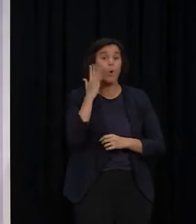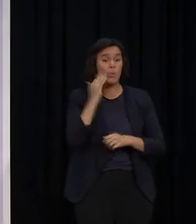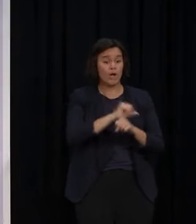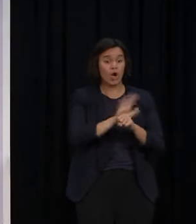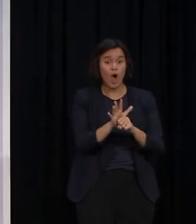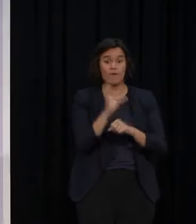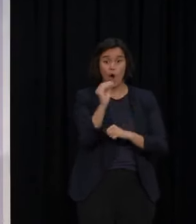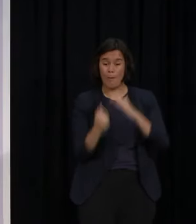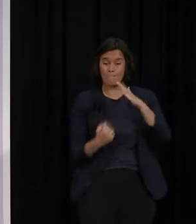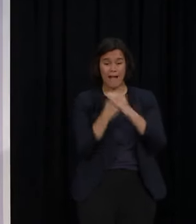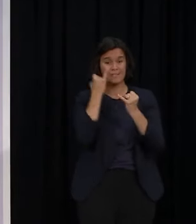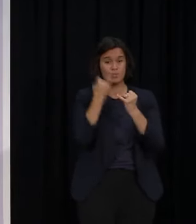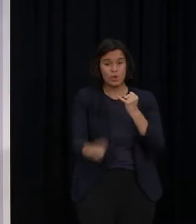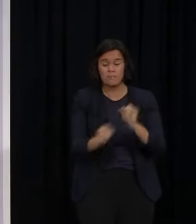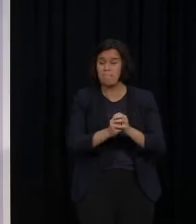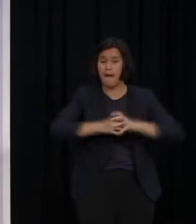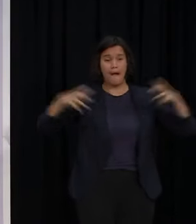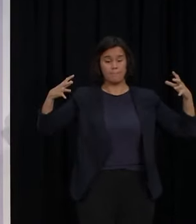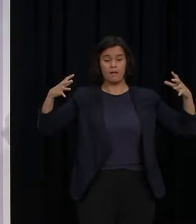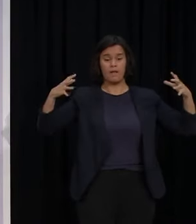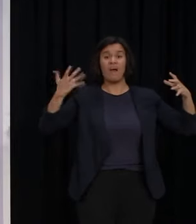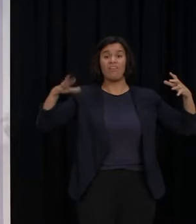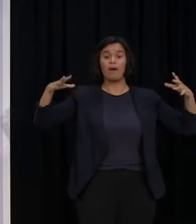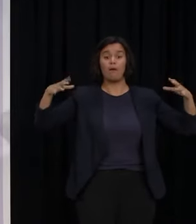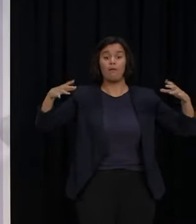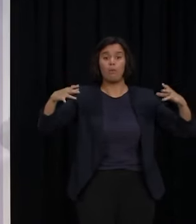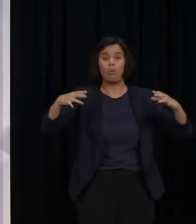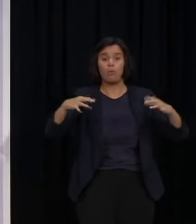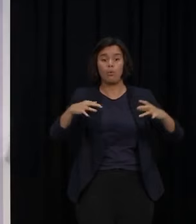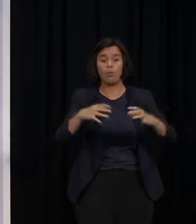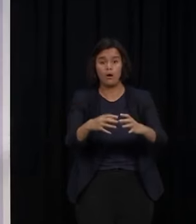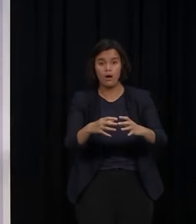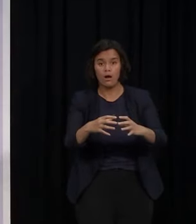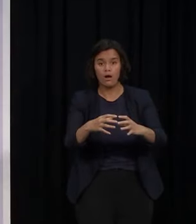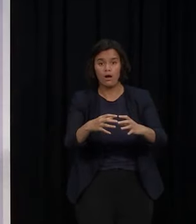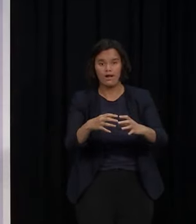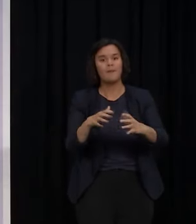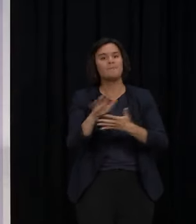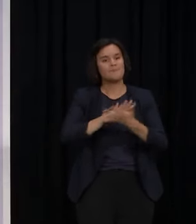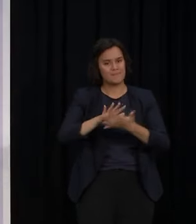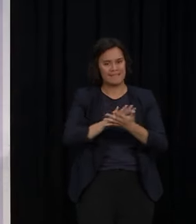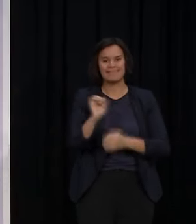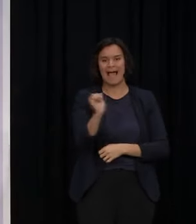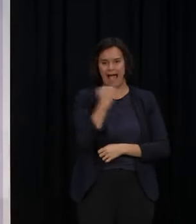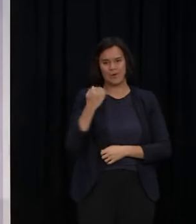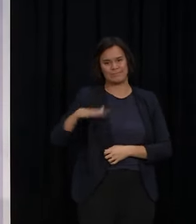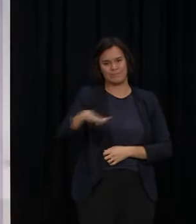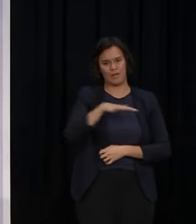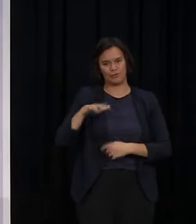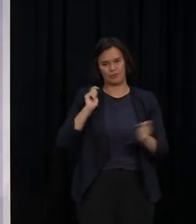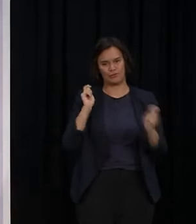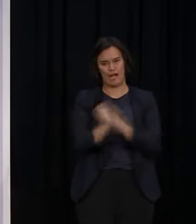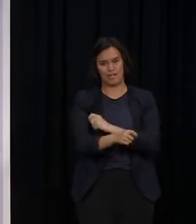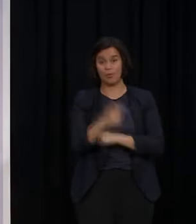Omicron, that equation changes because many unvaccinated people at that point will have been